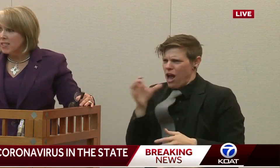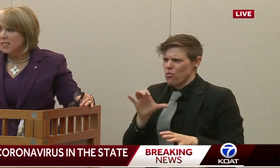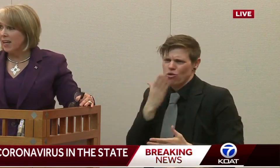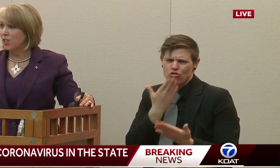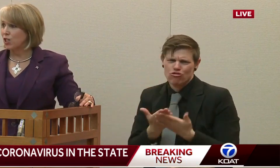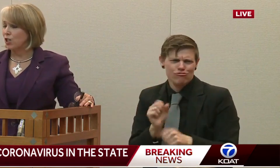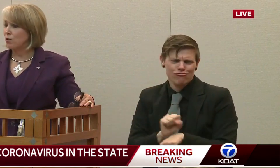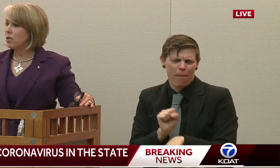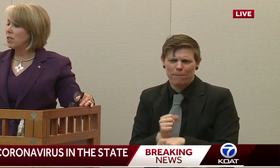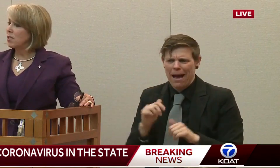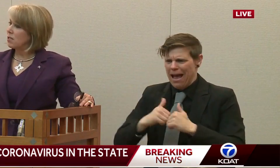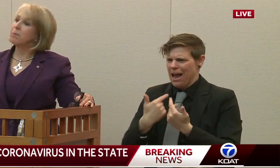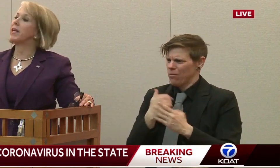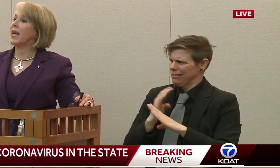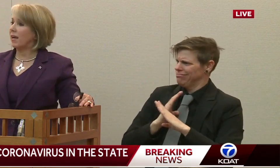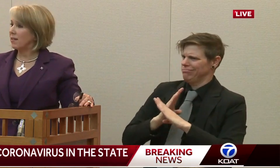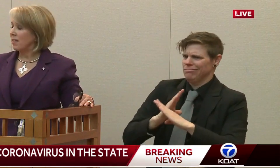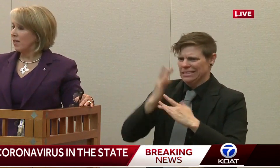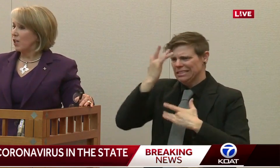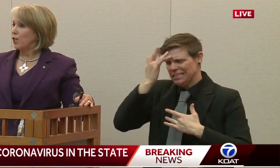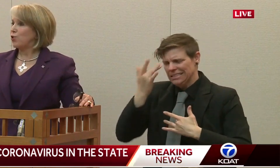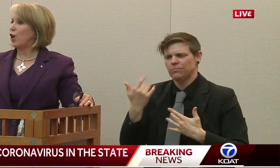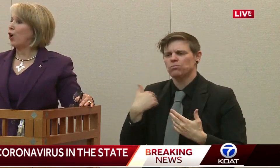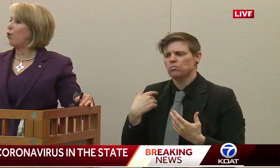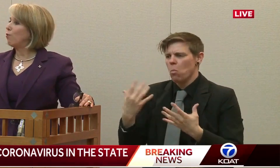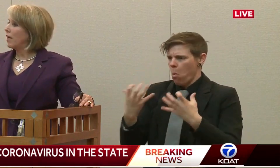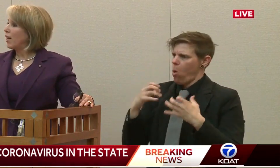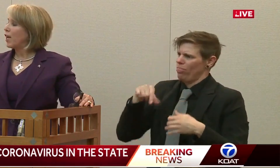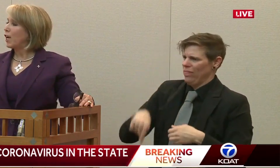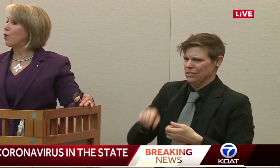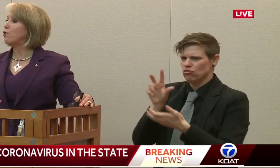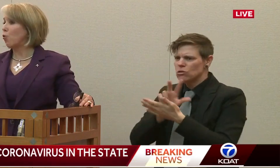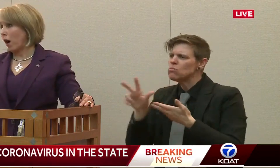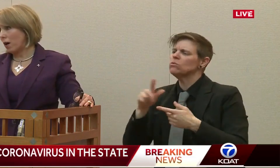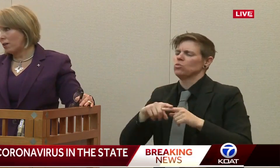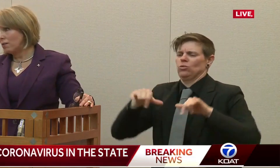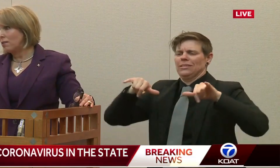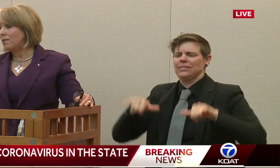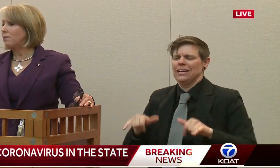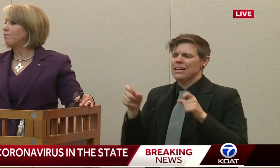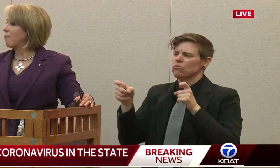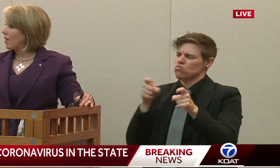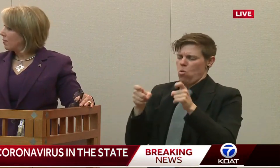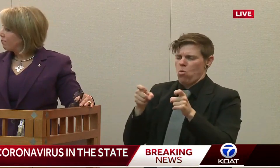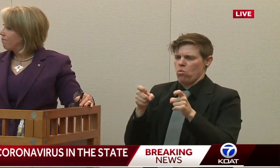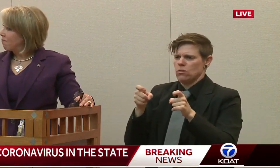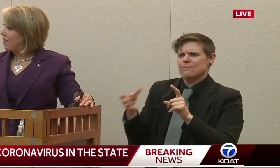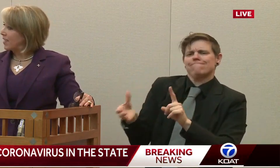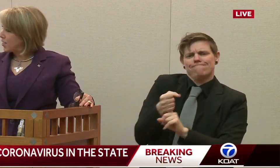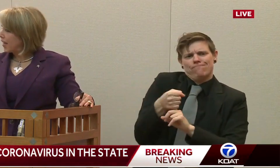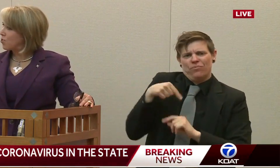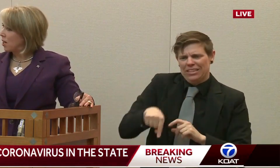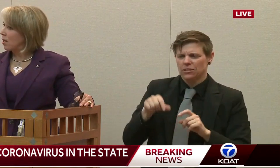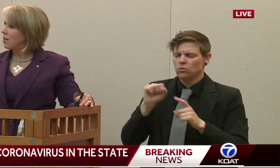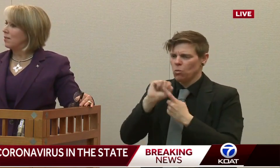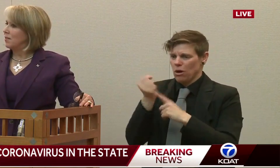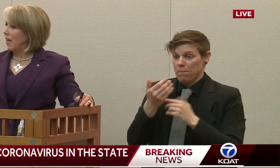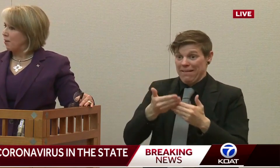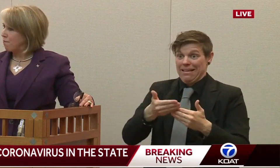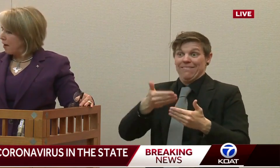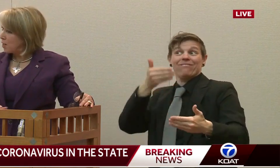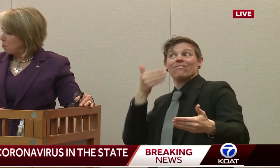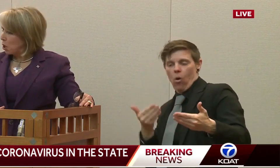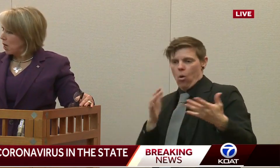would like the state to do to mitigate. So here's where that texting